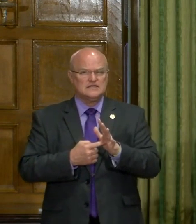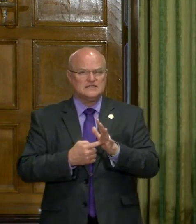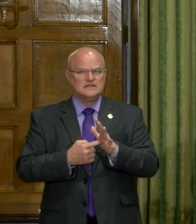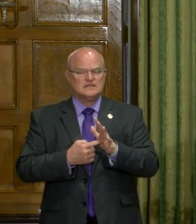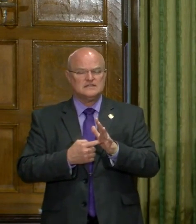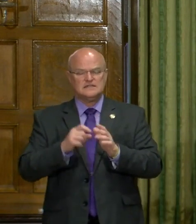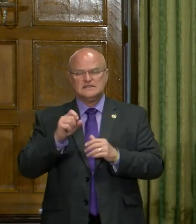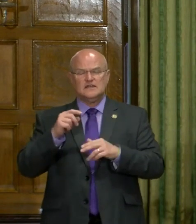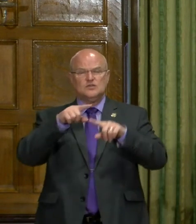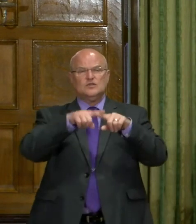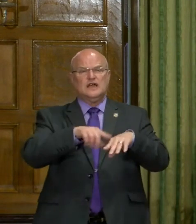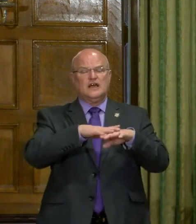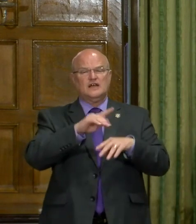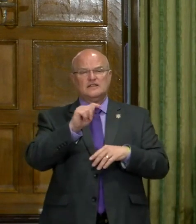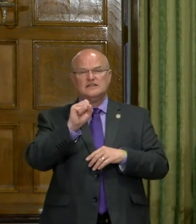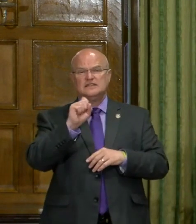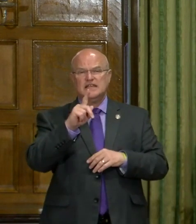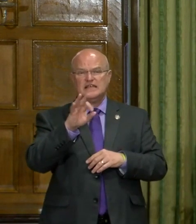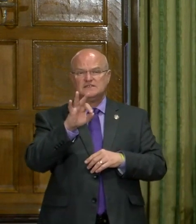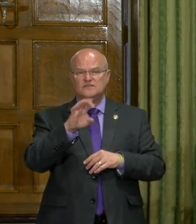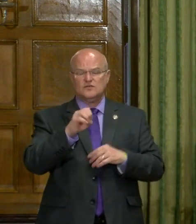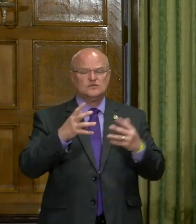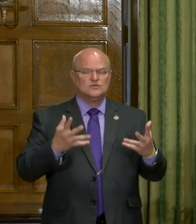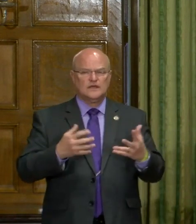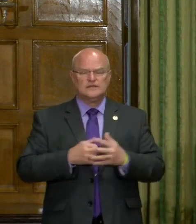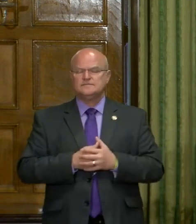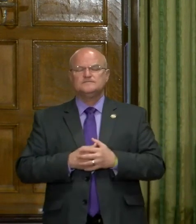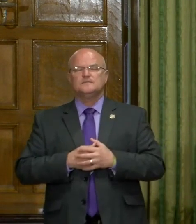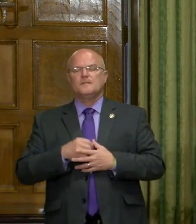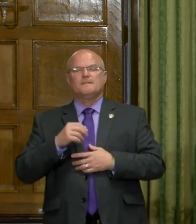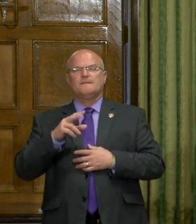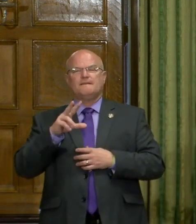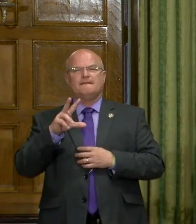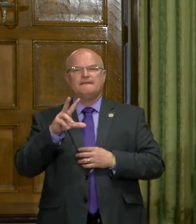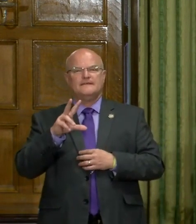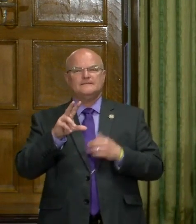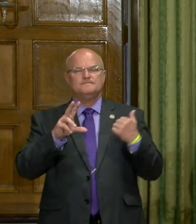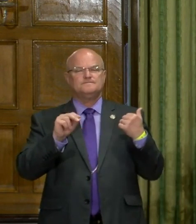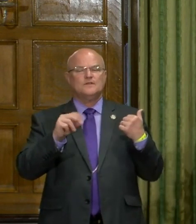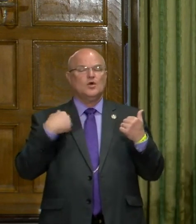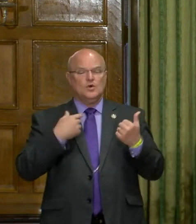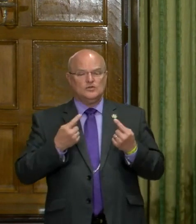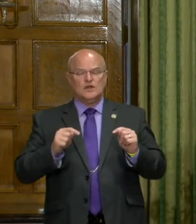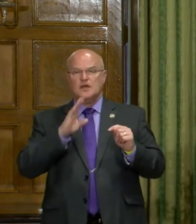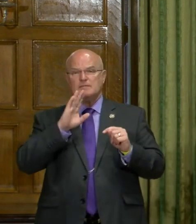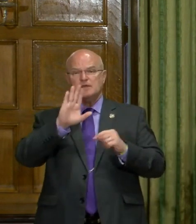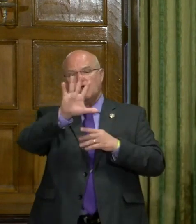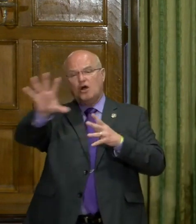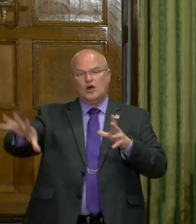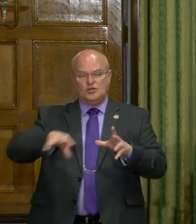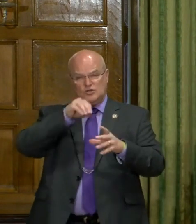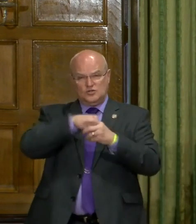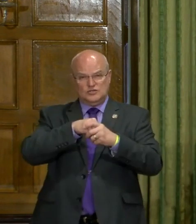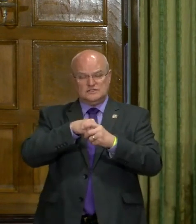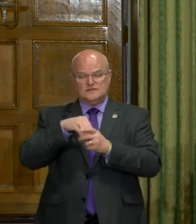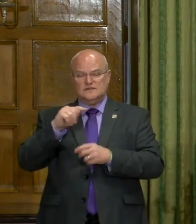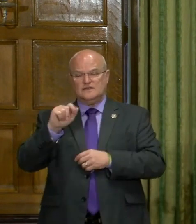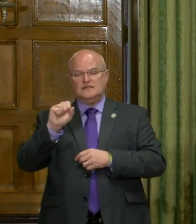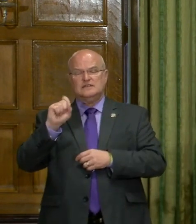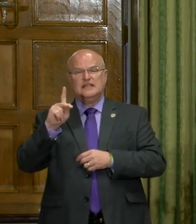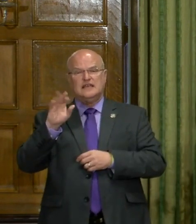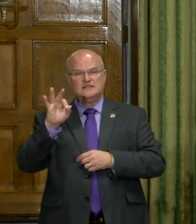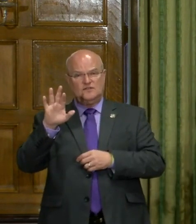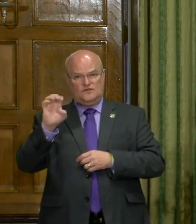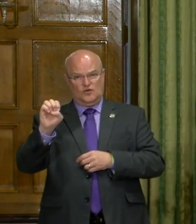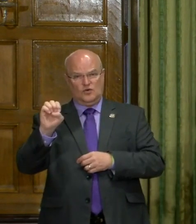this task force? Uh, no, no, it, it, we tried to be all inclusive in the task force.